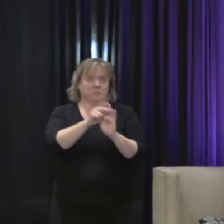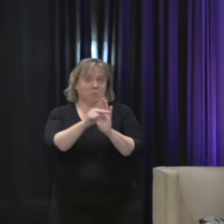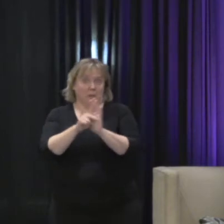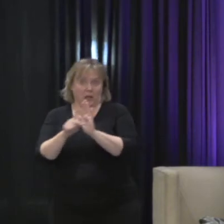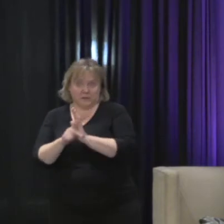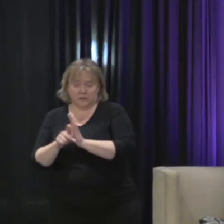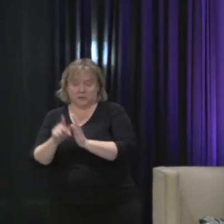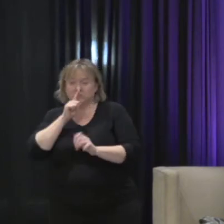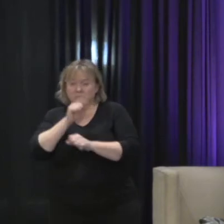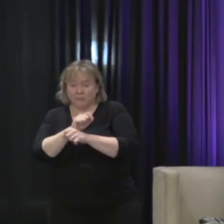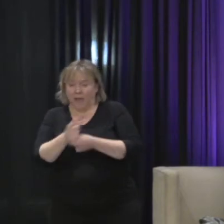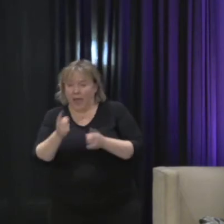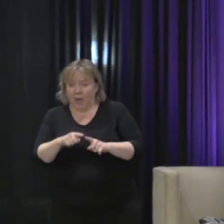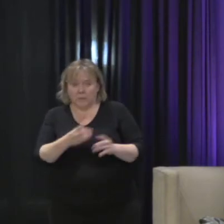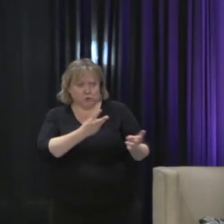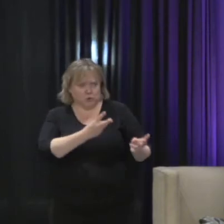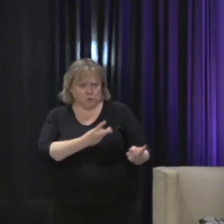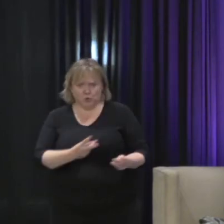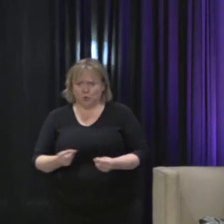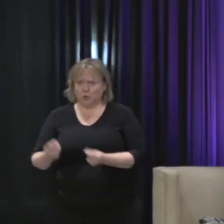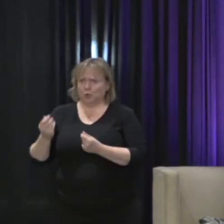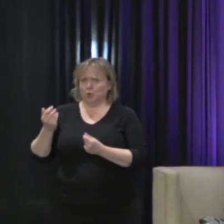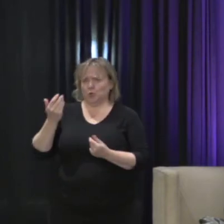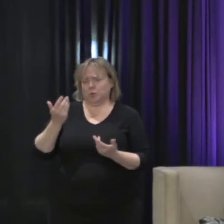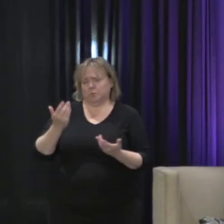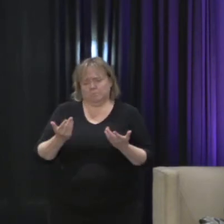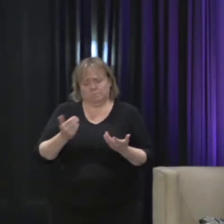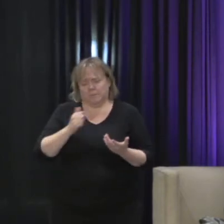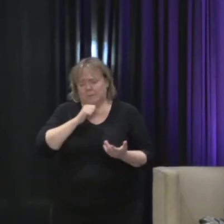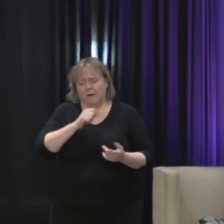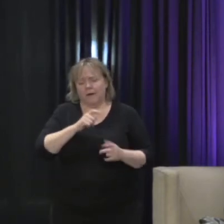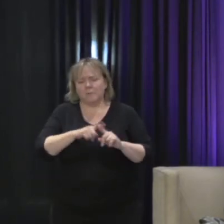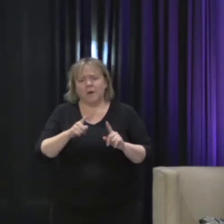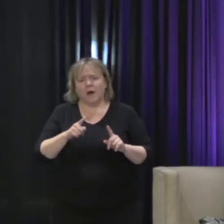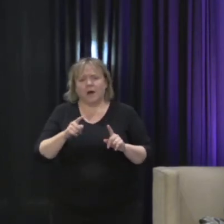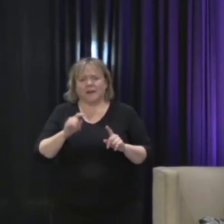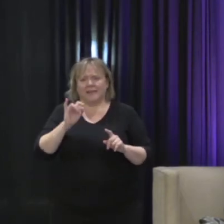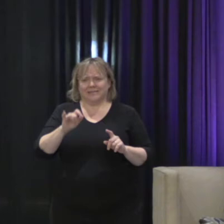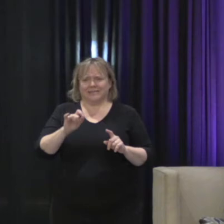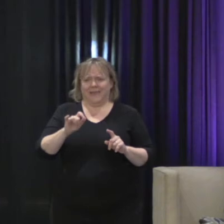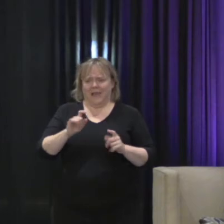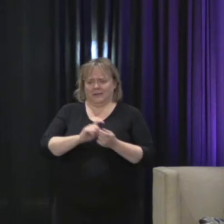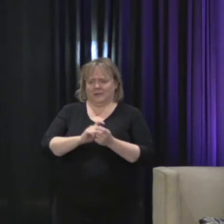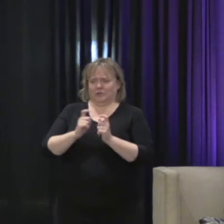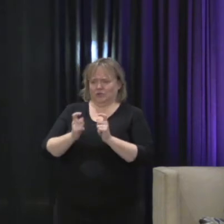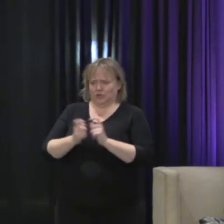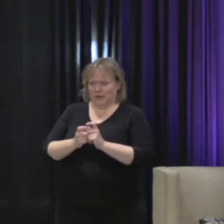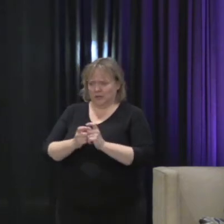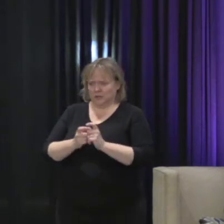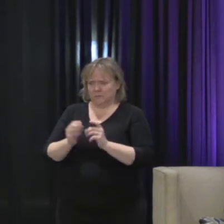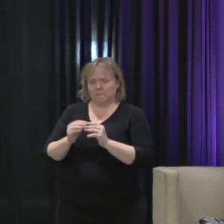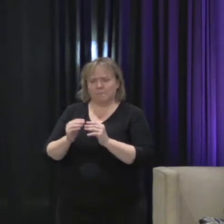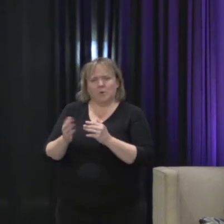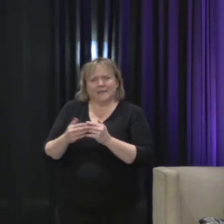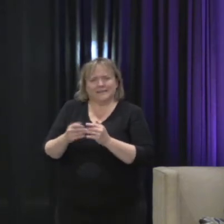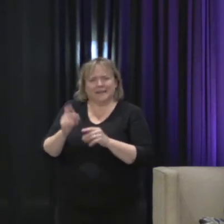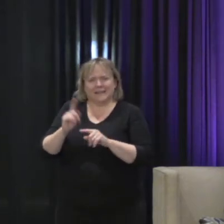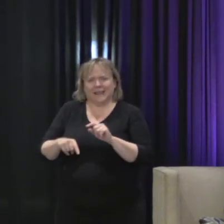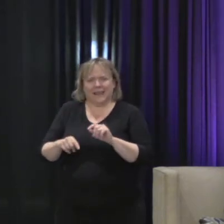perfect transition, but it was a much more easy pivot than changes in attitudes and behaviors,